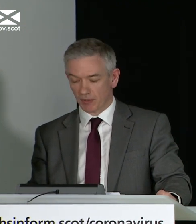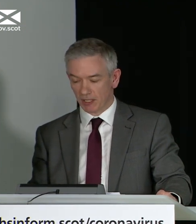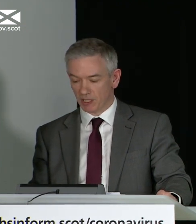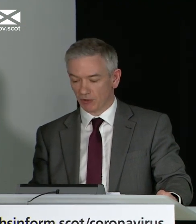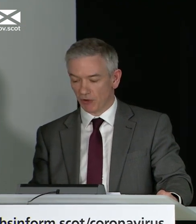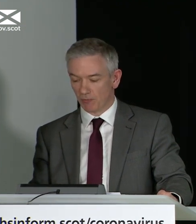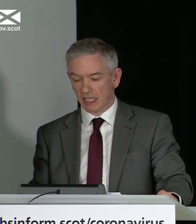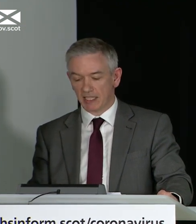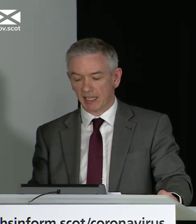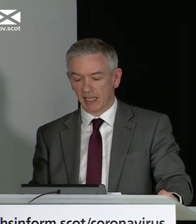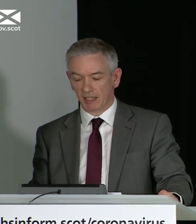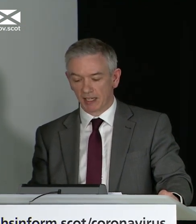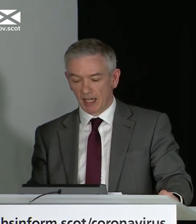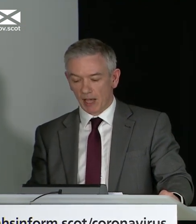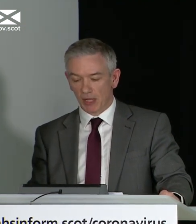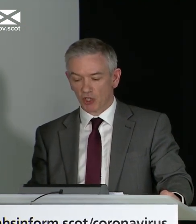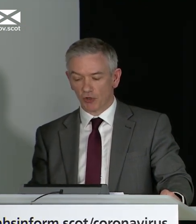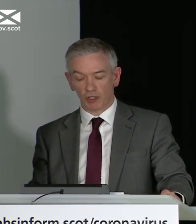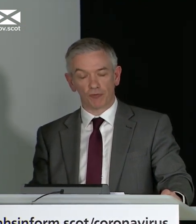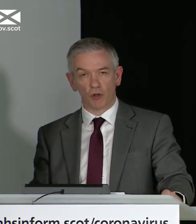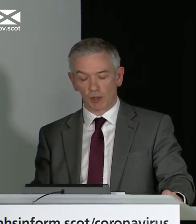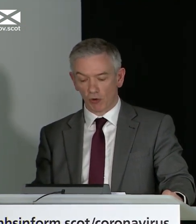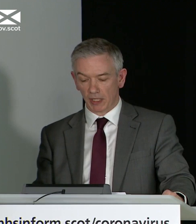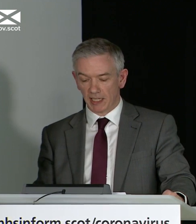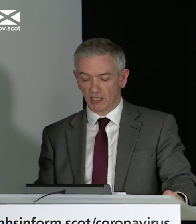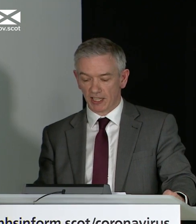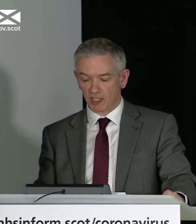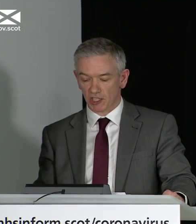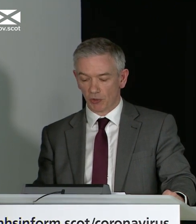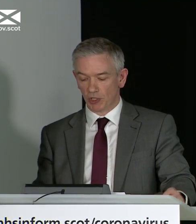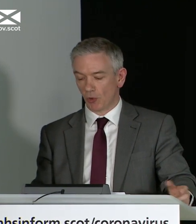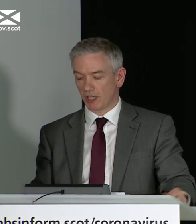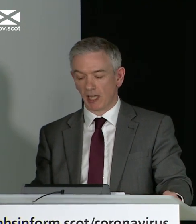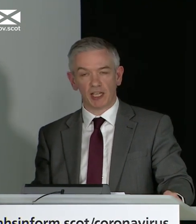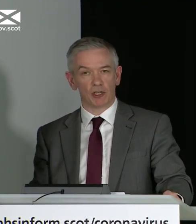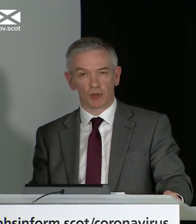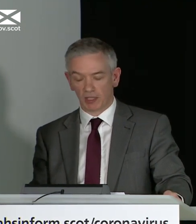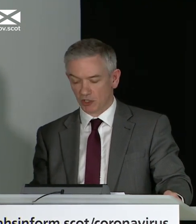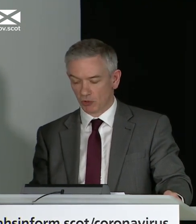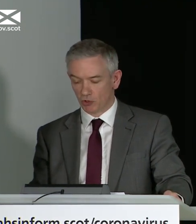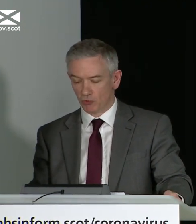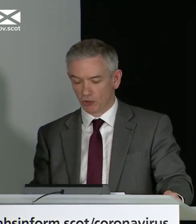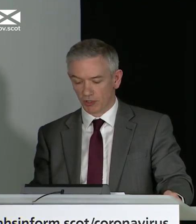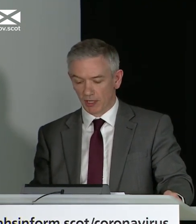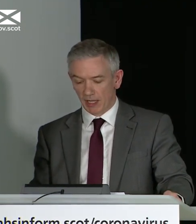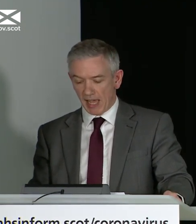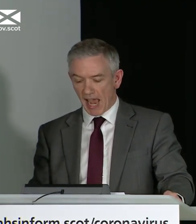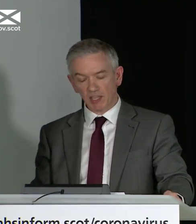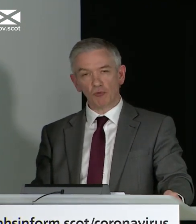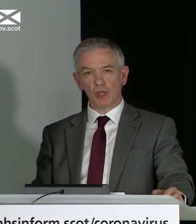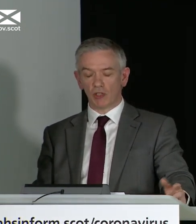off until now, please take care and make sure that you're following all the guidance necessary when you're working at height or with electrical tools.